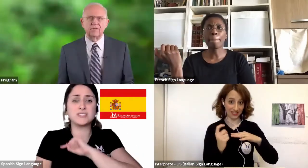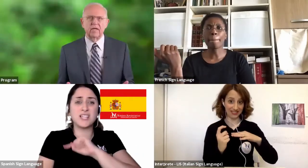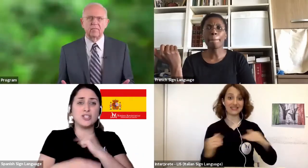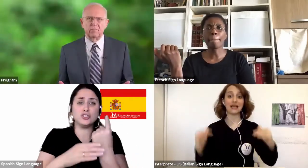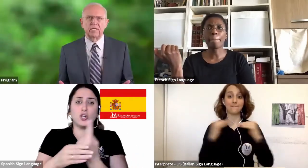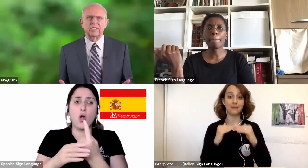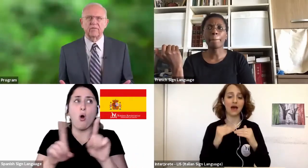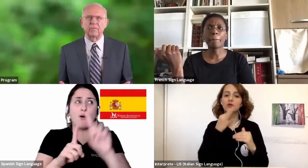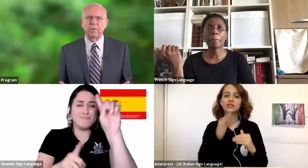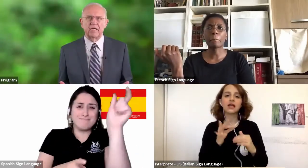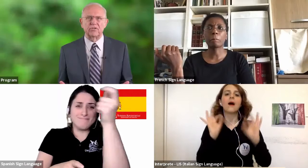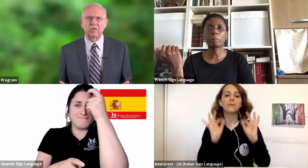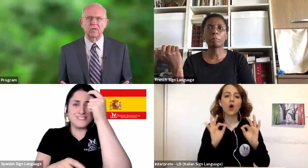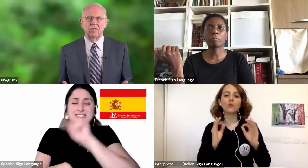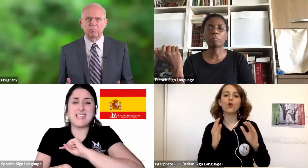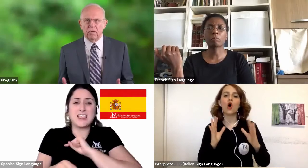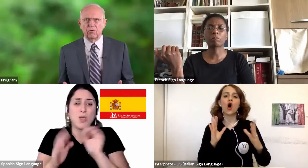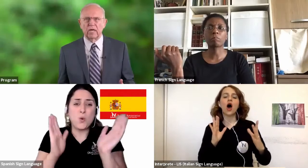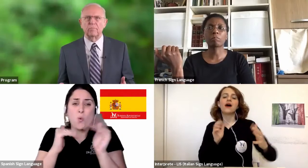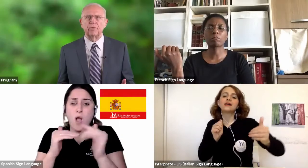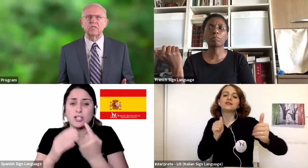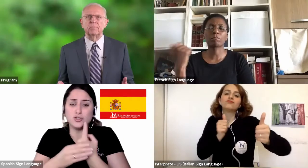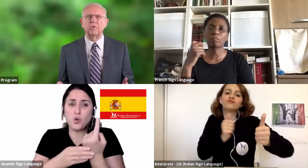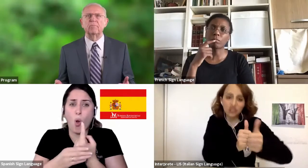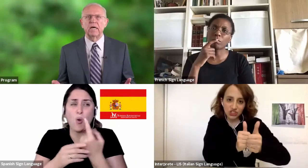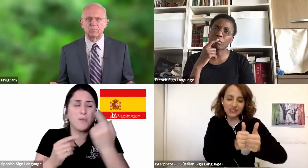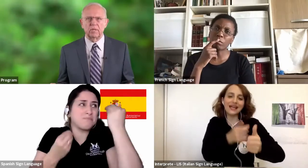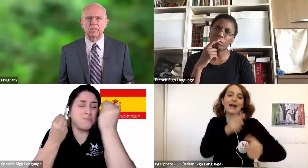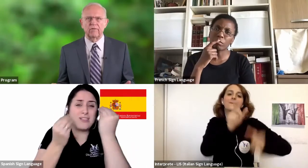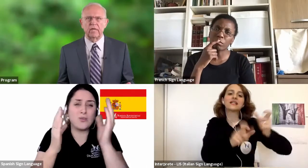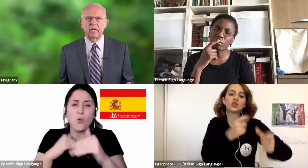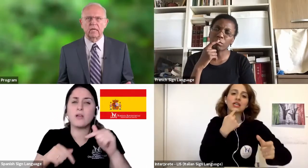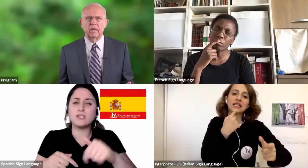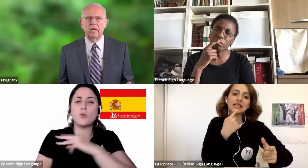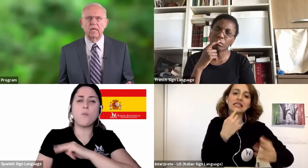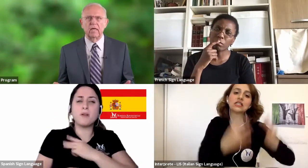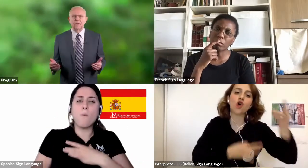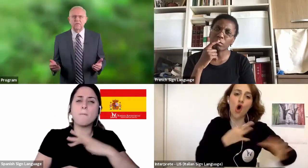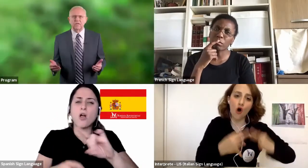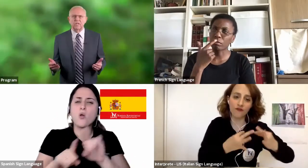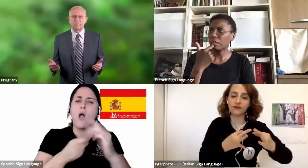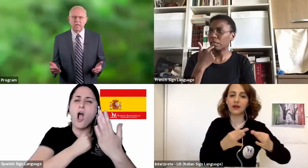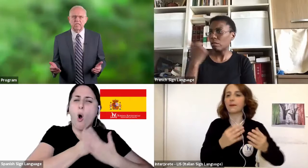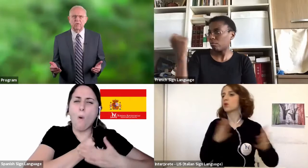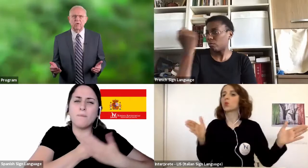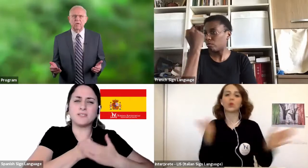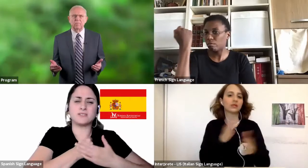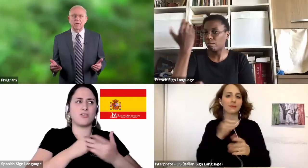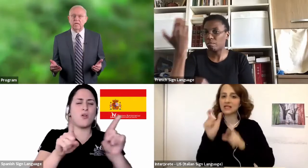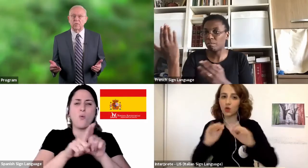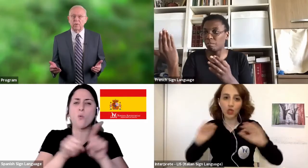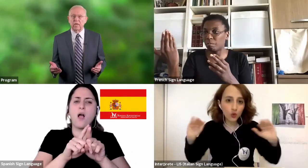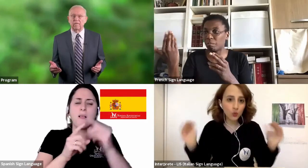This is a ministry of compassion built around the principle of possibility thinking. This is possible